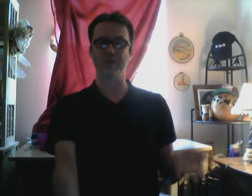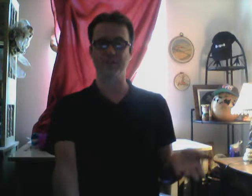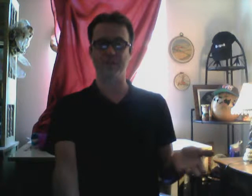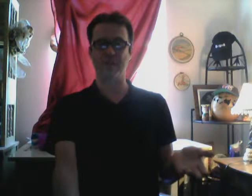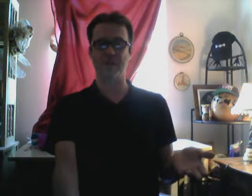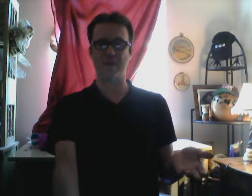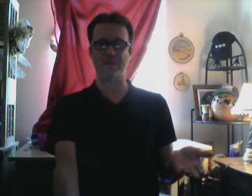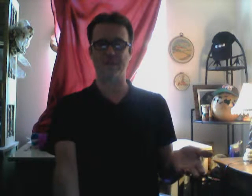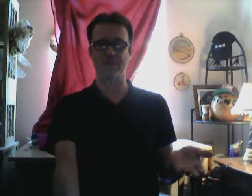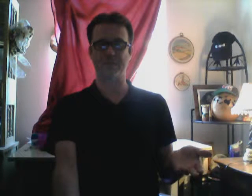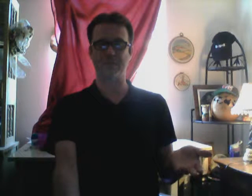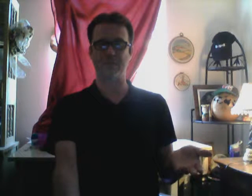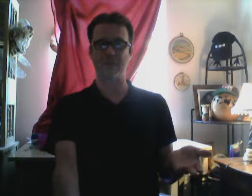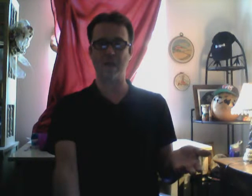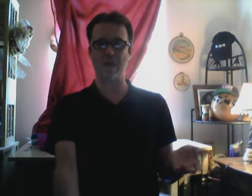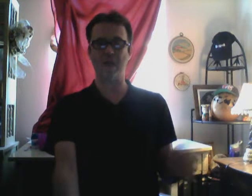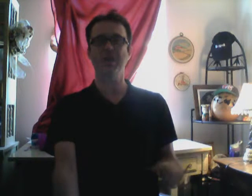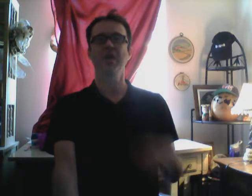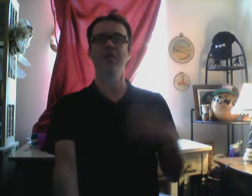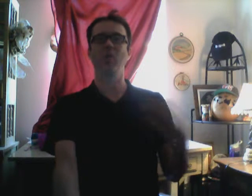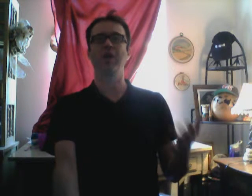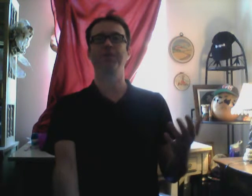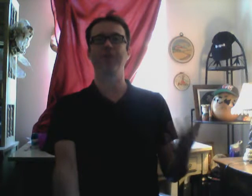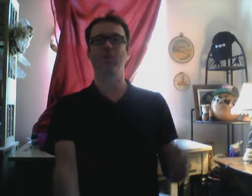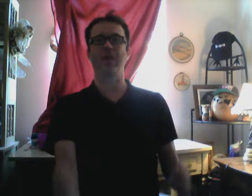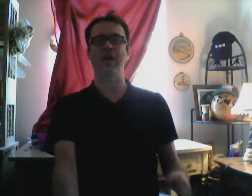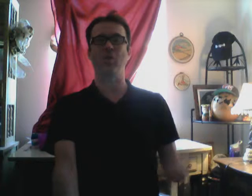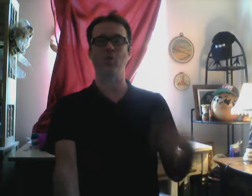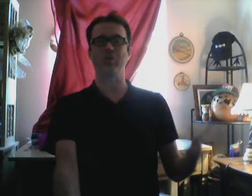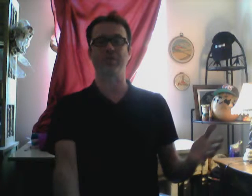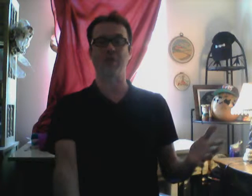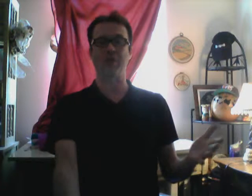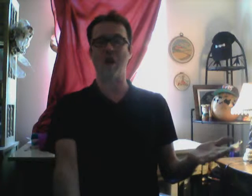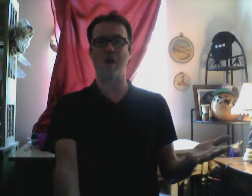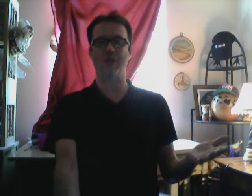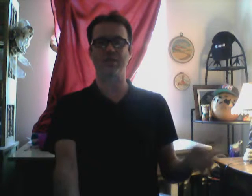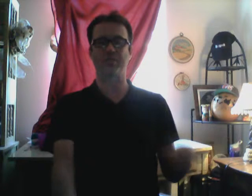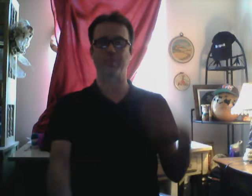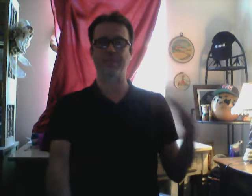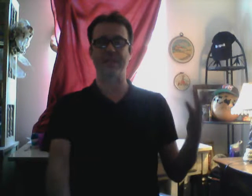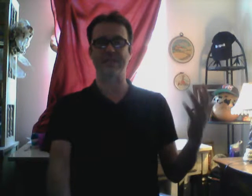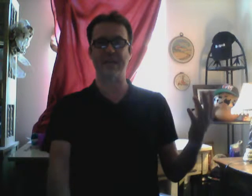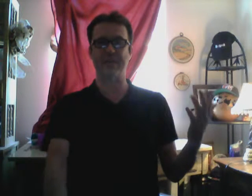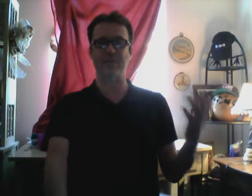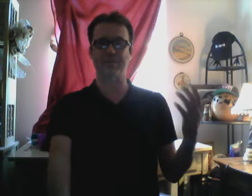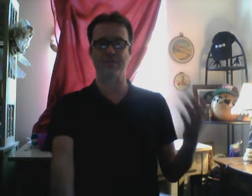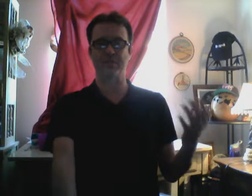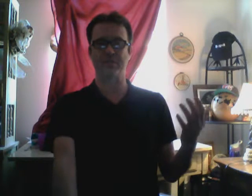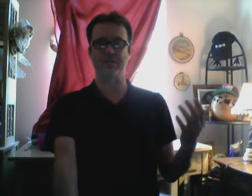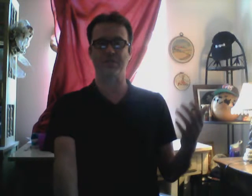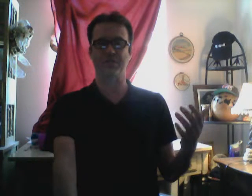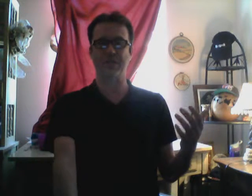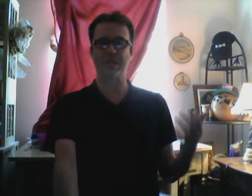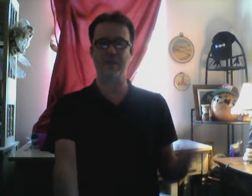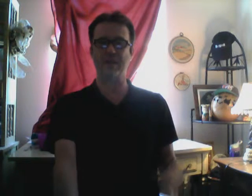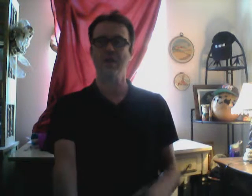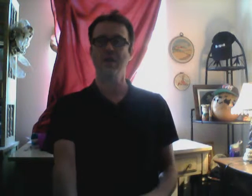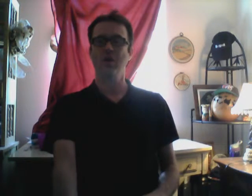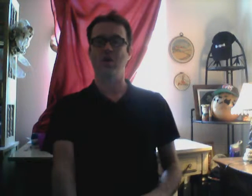guilty. Accomplices. To the mob. The wealthy. now worse. They're gods. maintain. Their position. society. Are